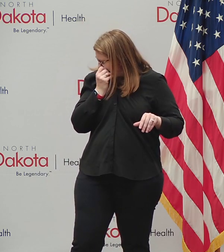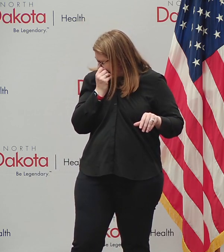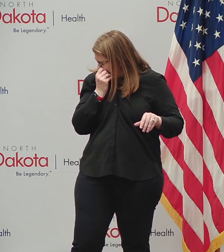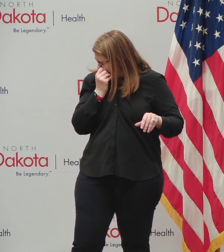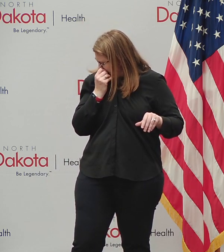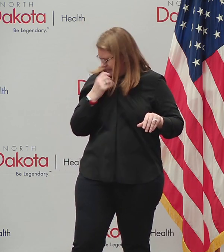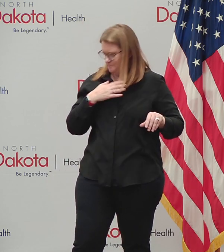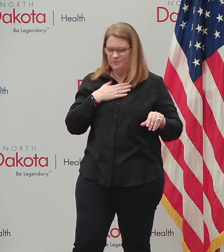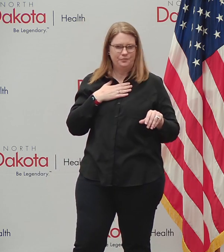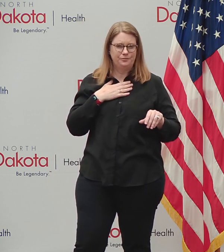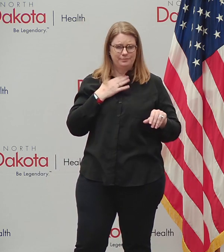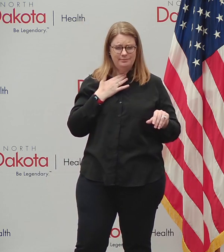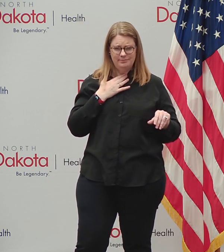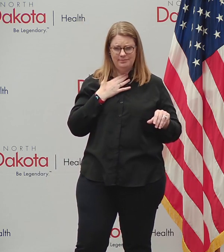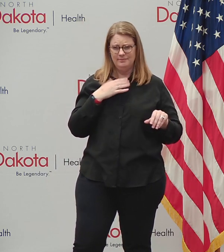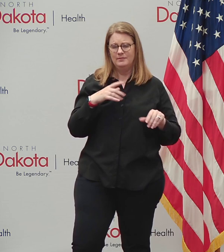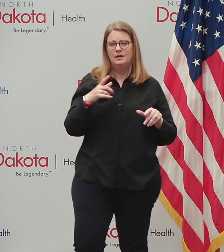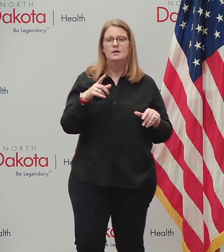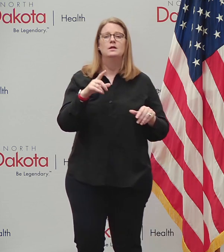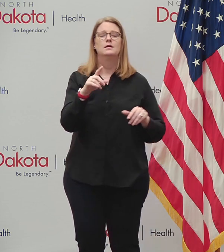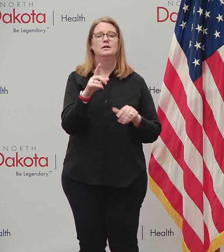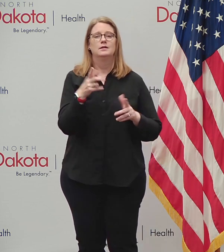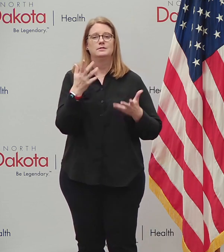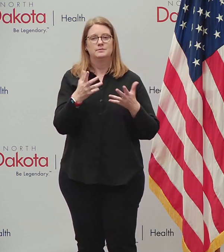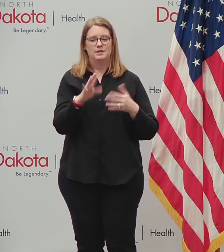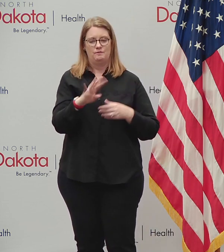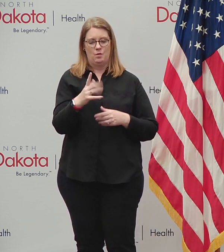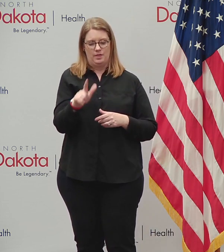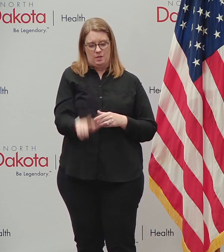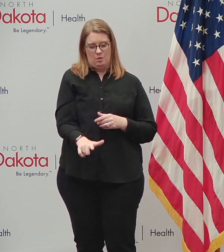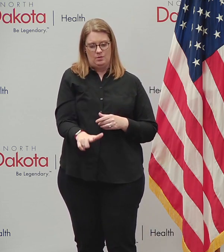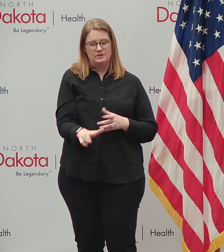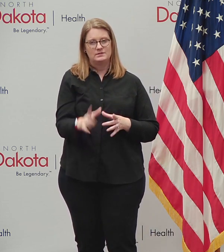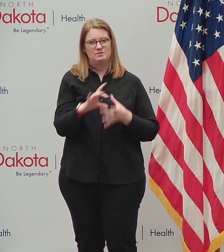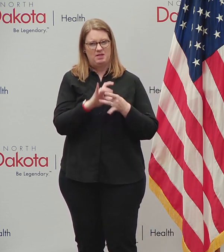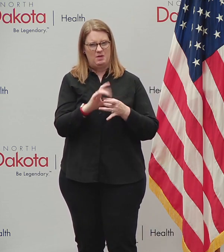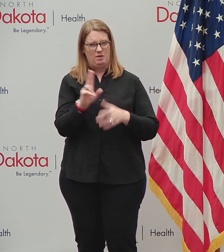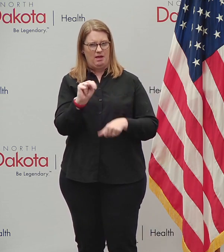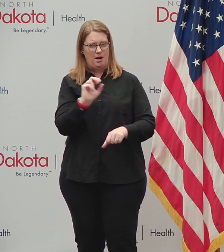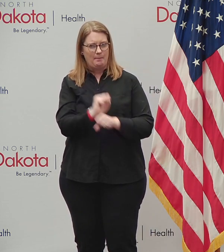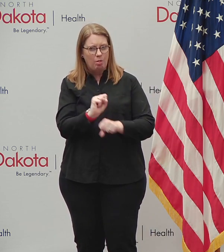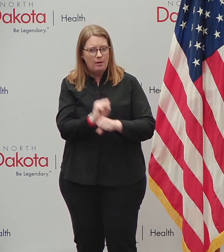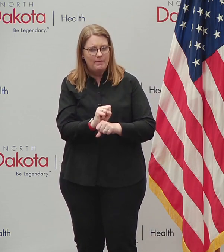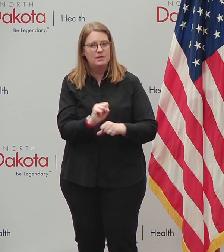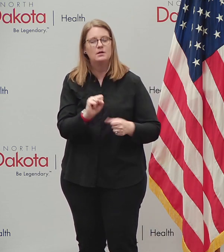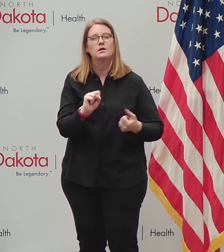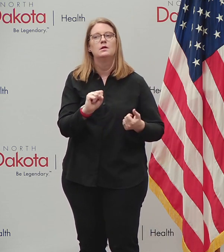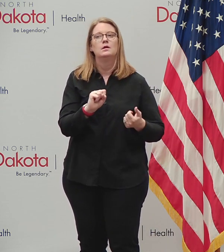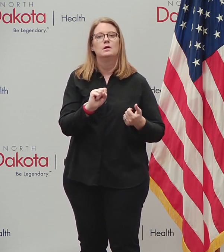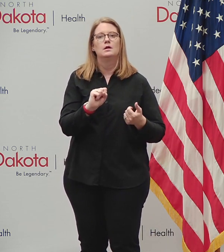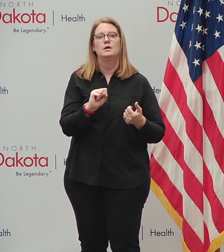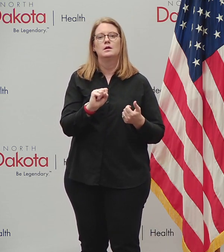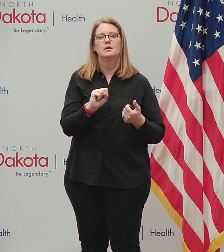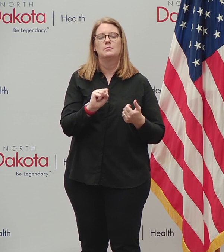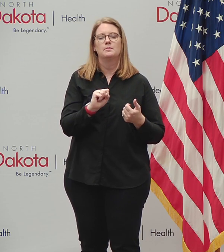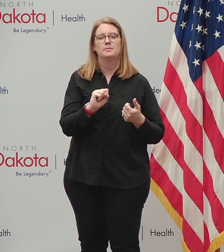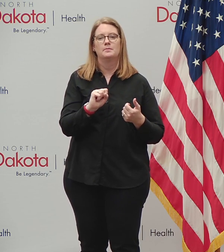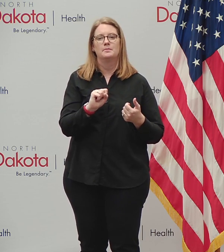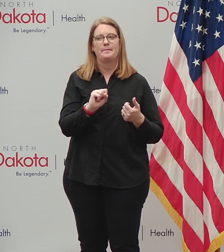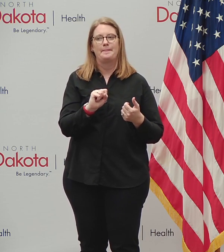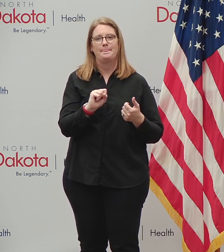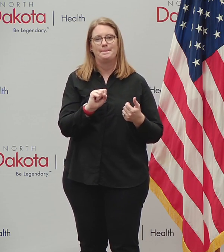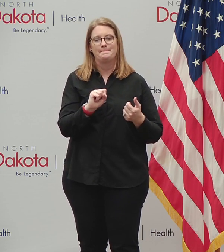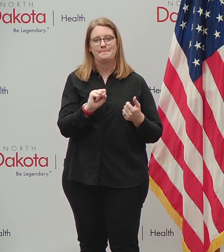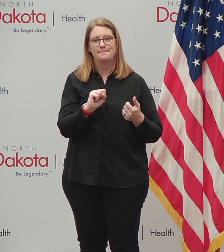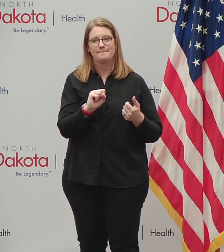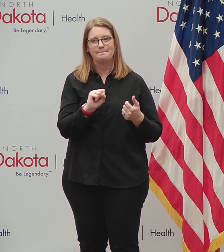It's also about, you know, we've ended up in the, you know, fourth lowest in terms of unemployment. Uh, we are, have had the, one of the least, uh,